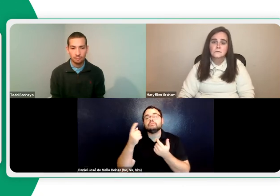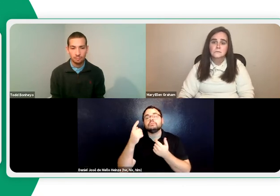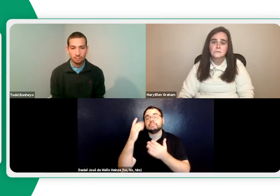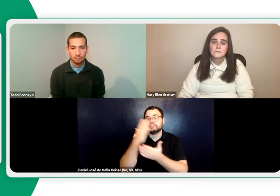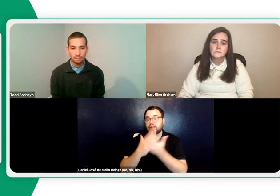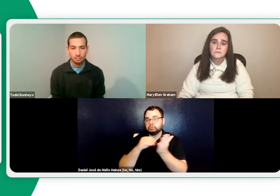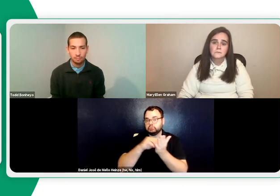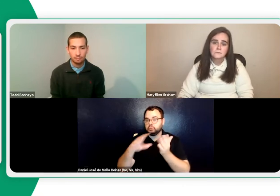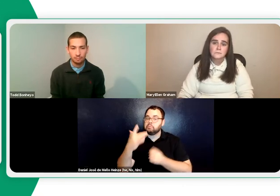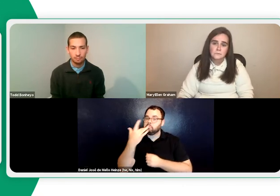full months.